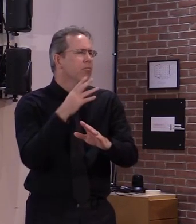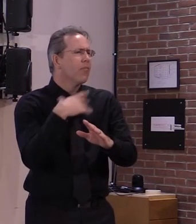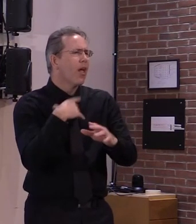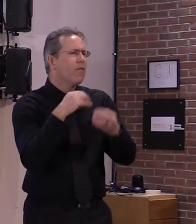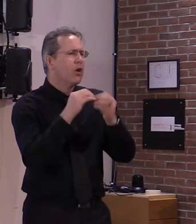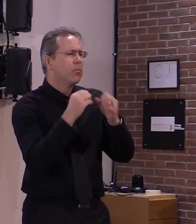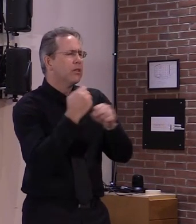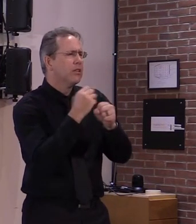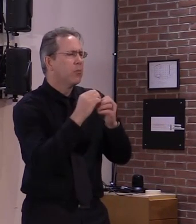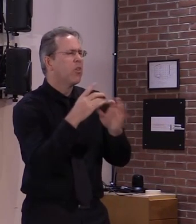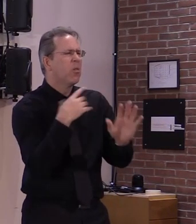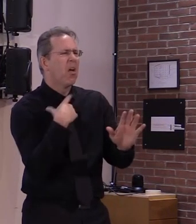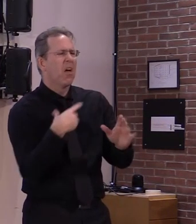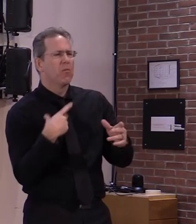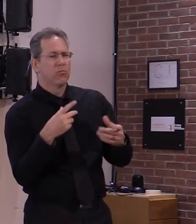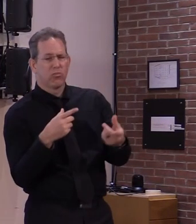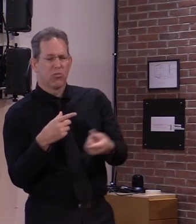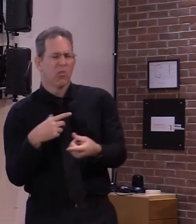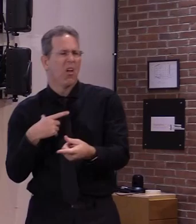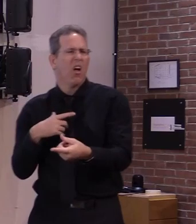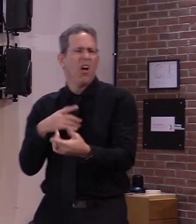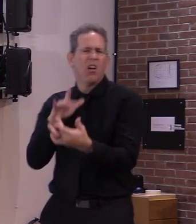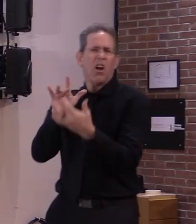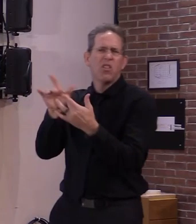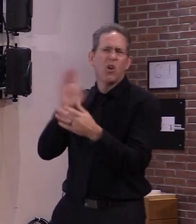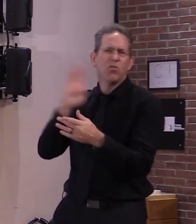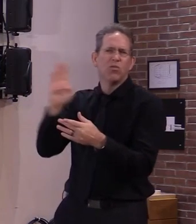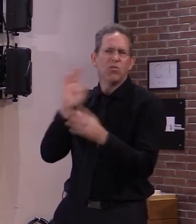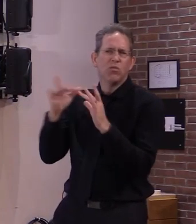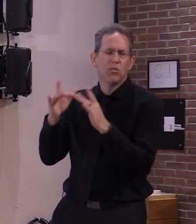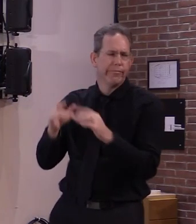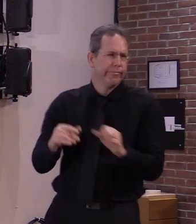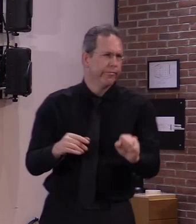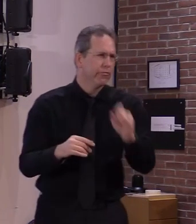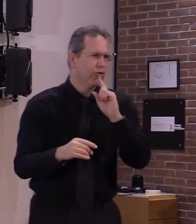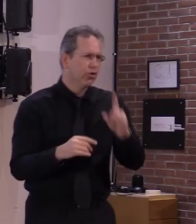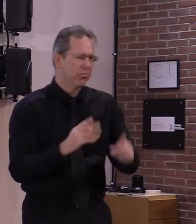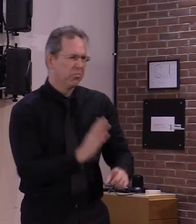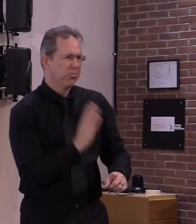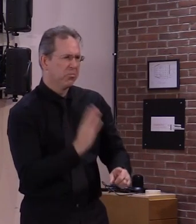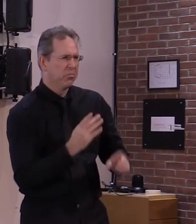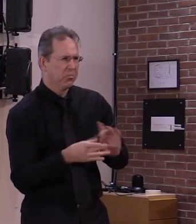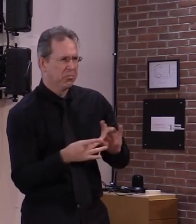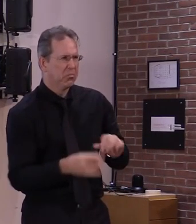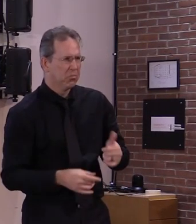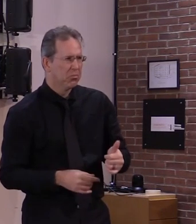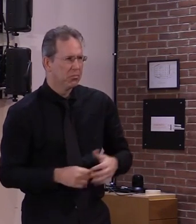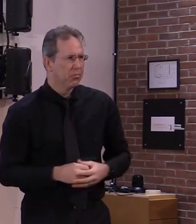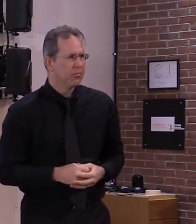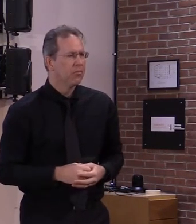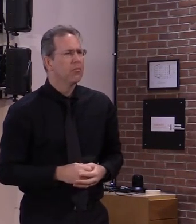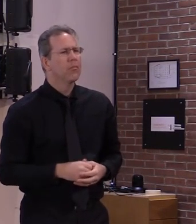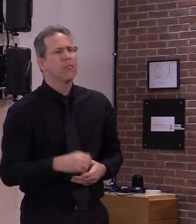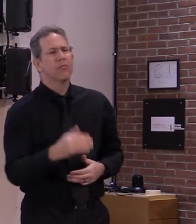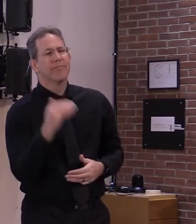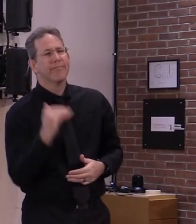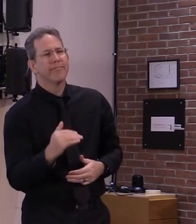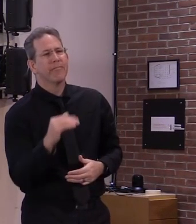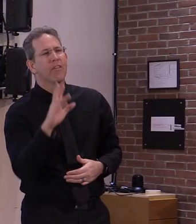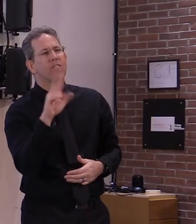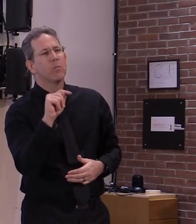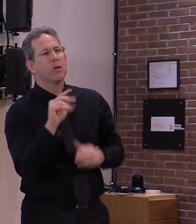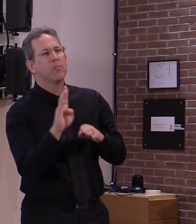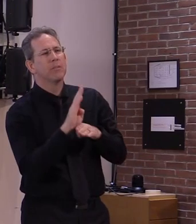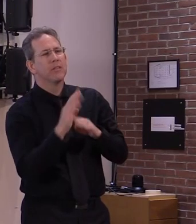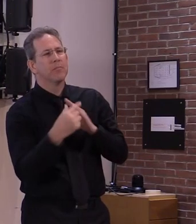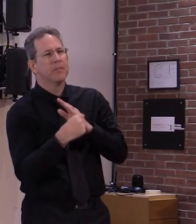hi governor no doubt you've seen the latest stimulus plan congress and it